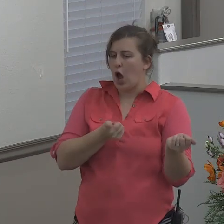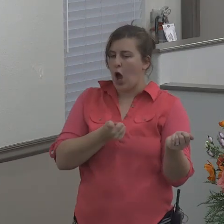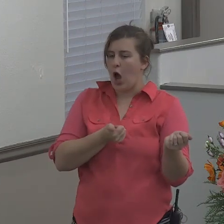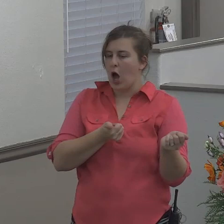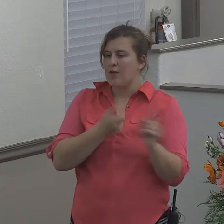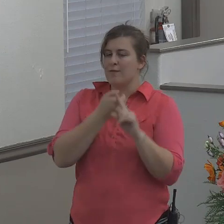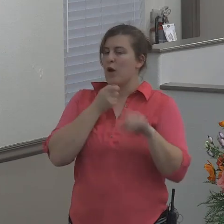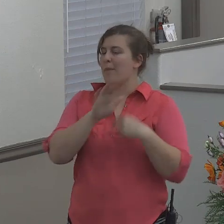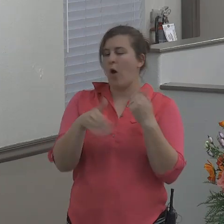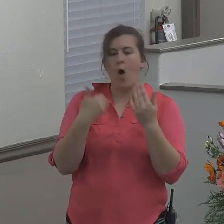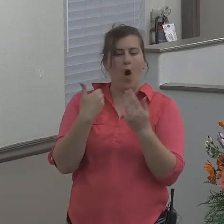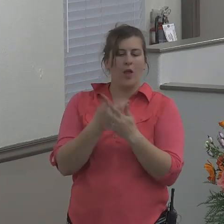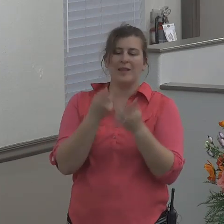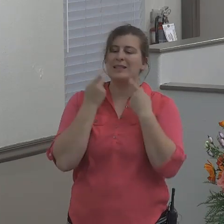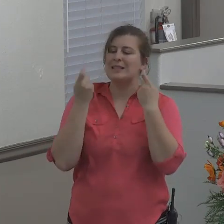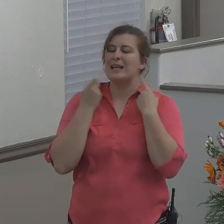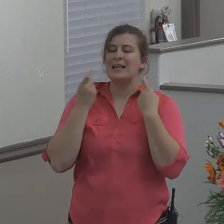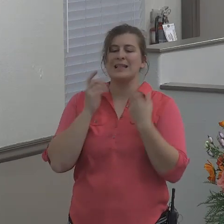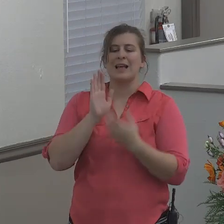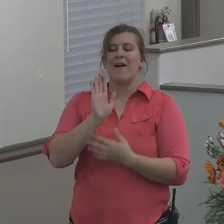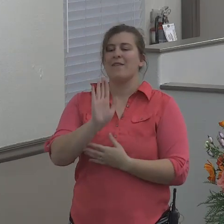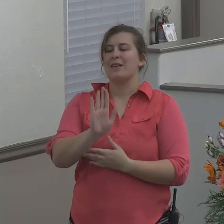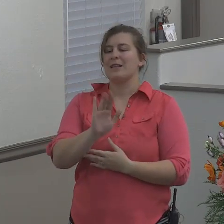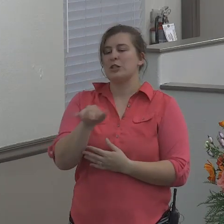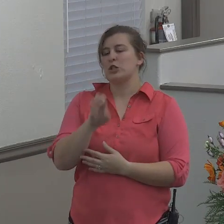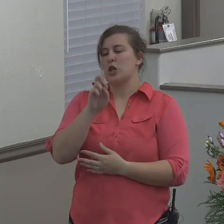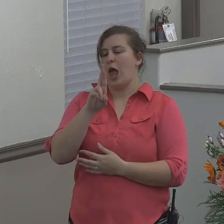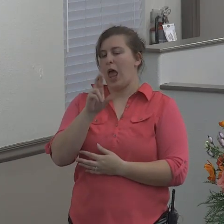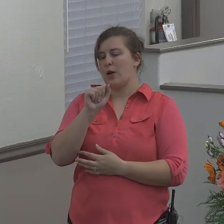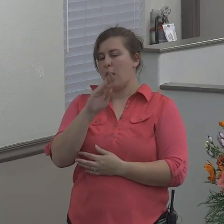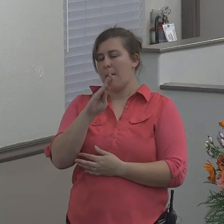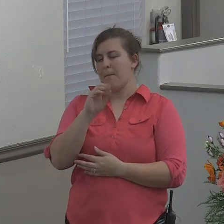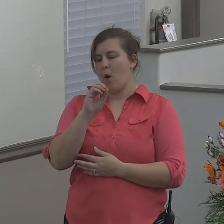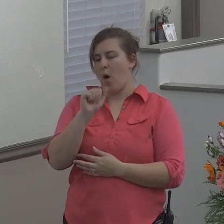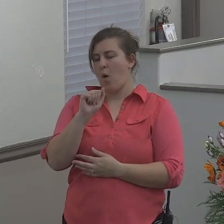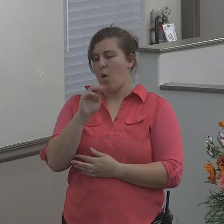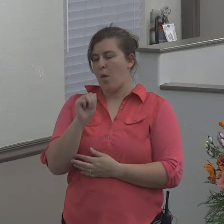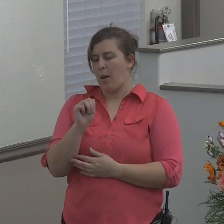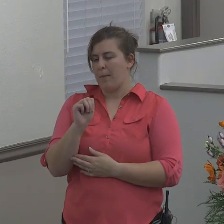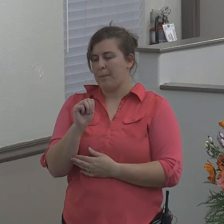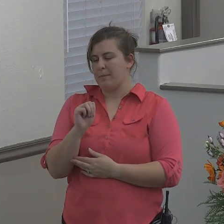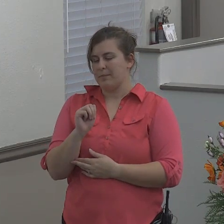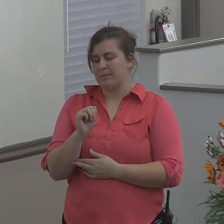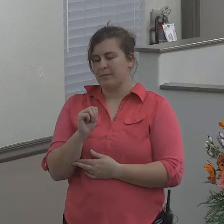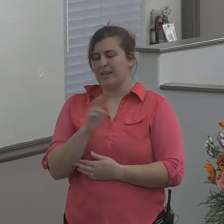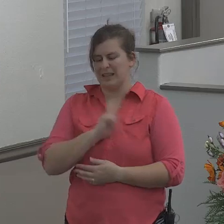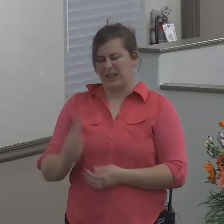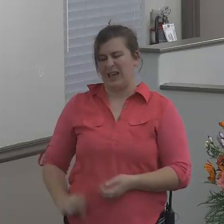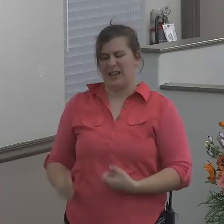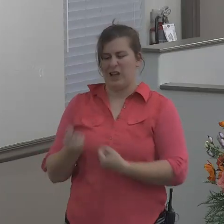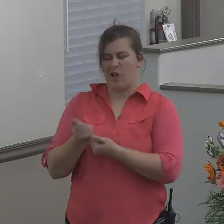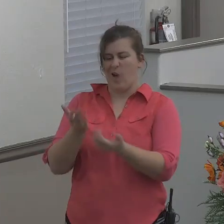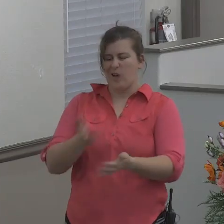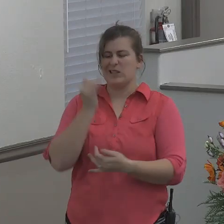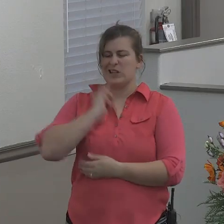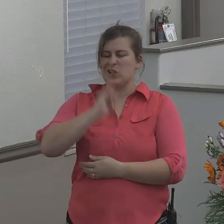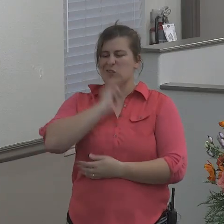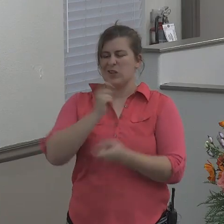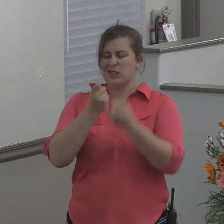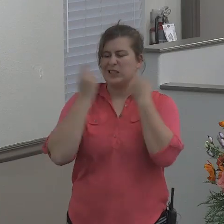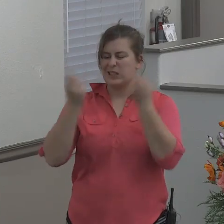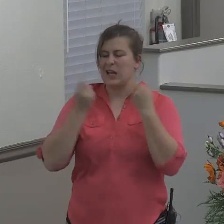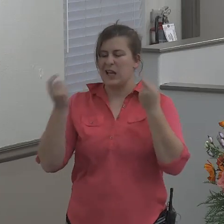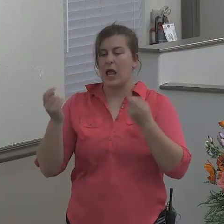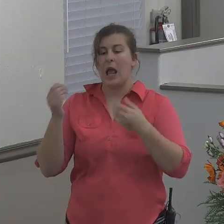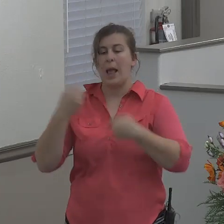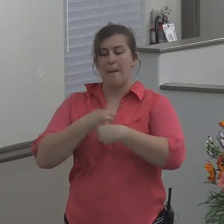sins of Jeroboam, the son of Nebat, who made Israel to sin. He restored the coast of Israel